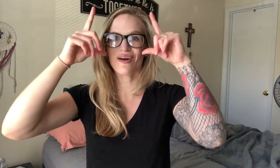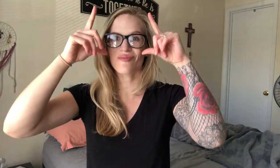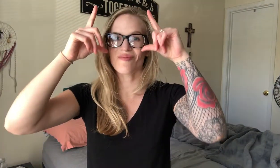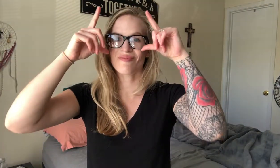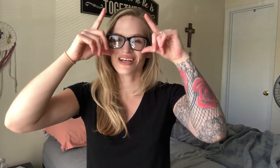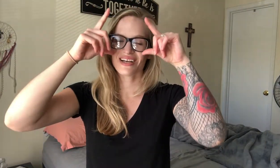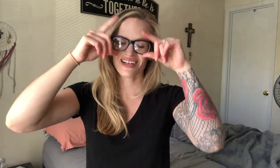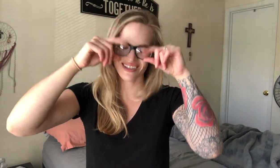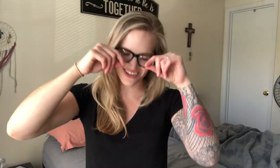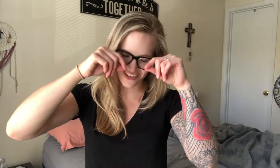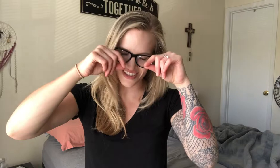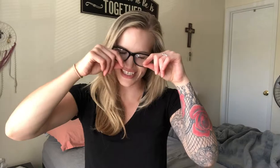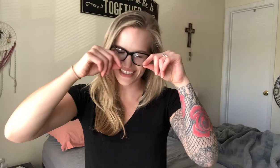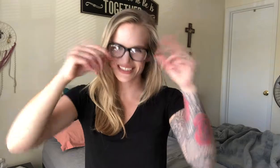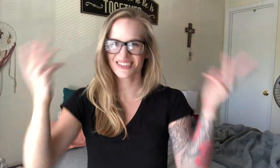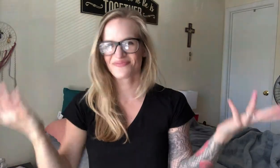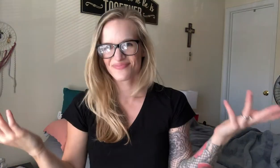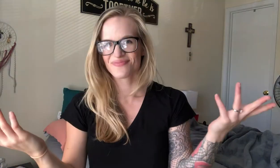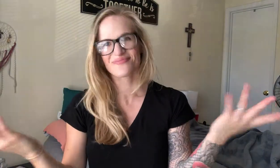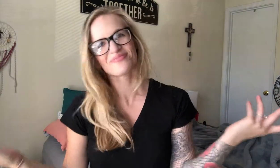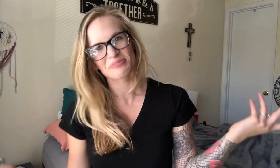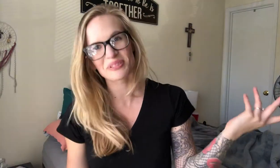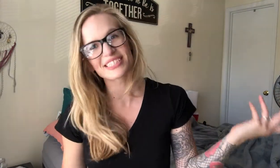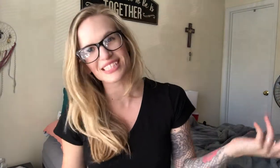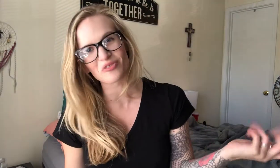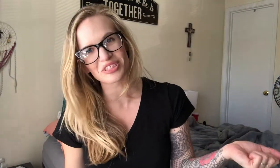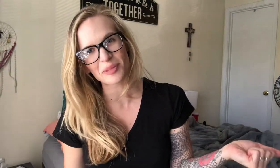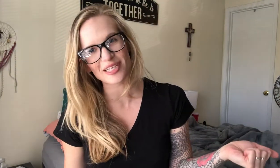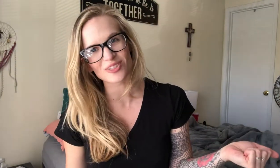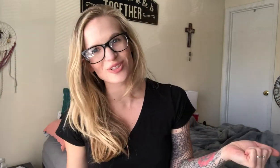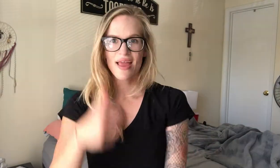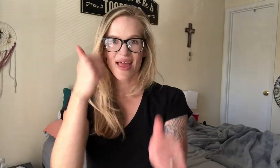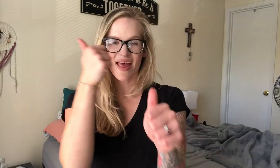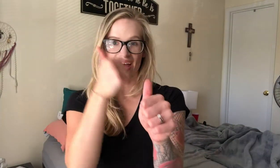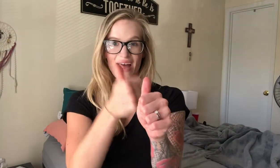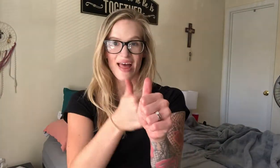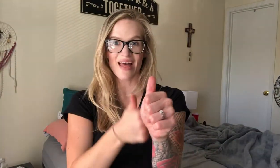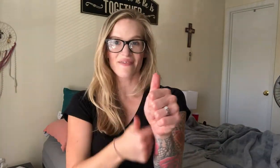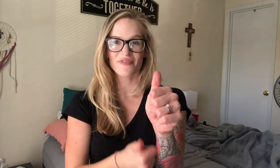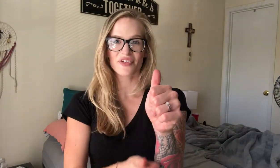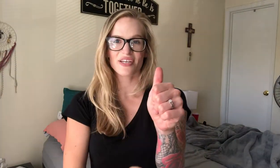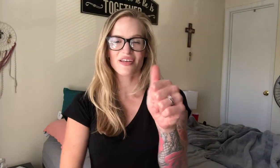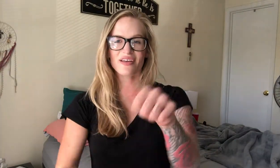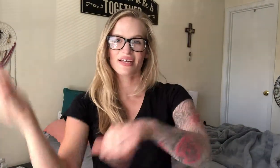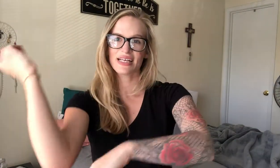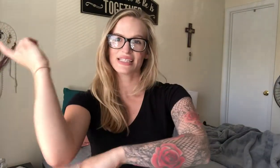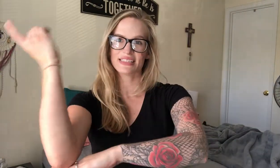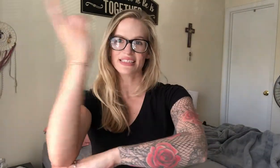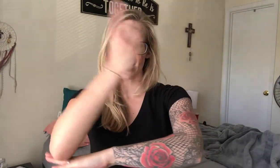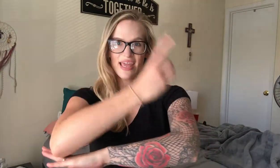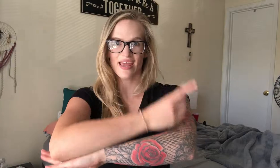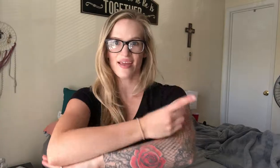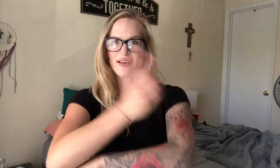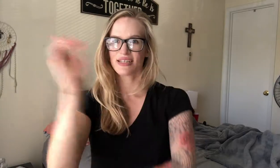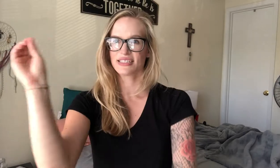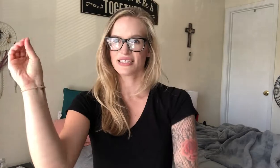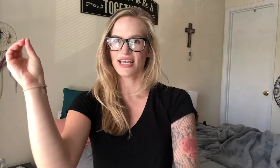up, close your eyes. Pretty self-explanatory. Every day. D